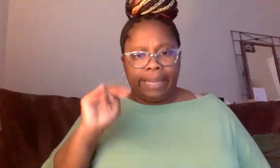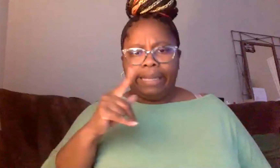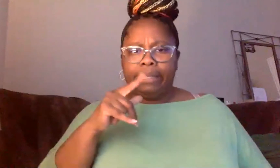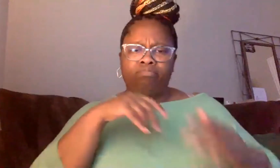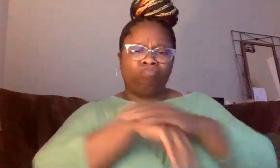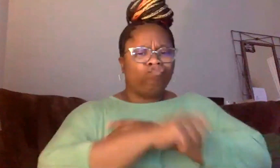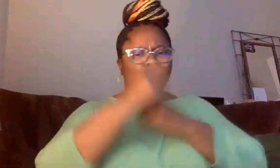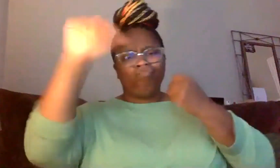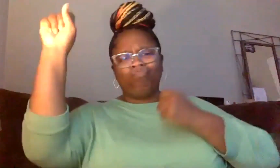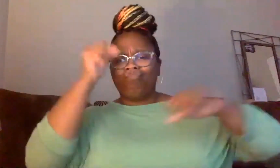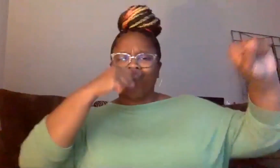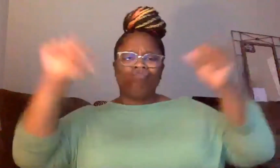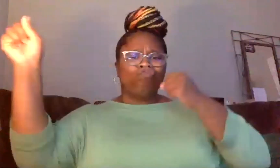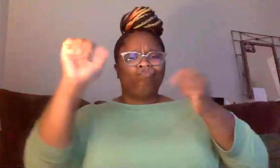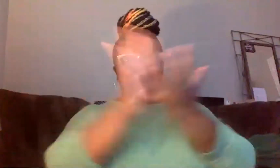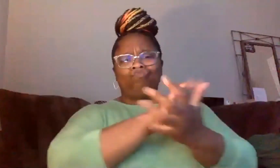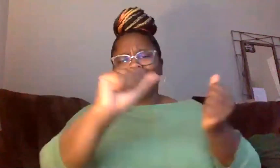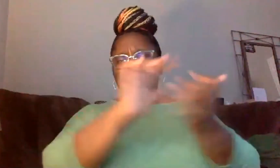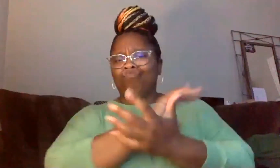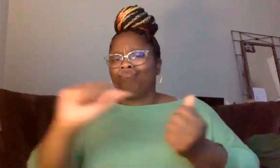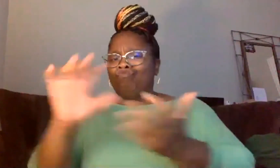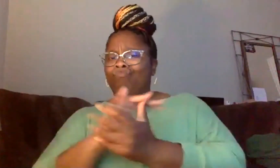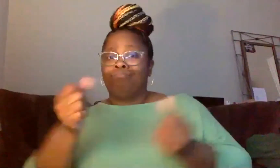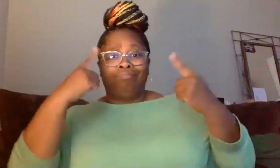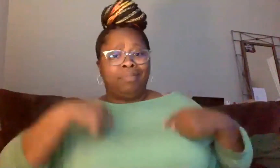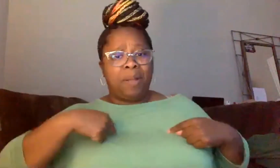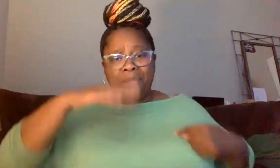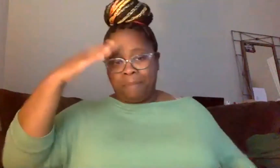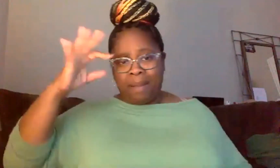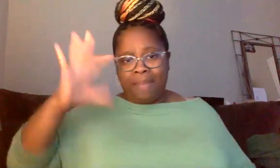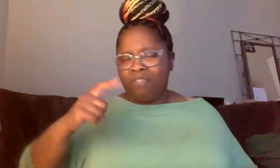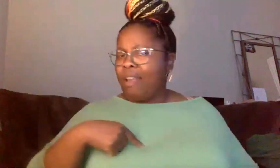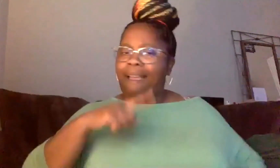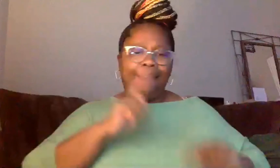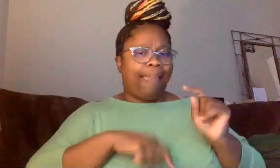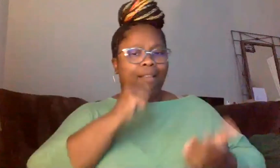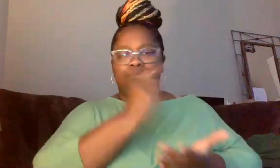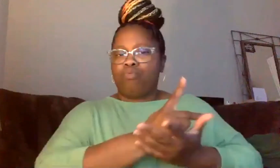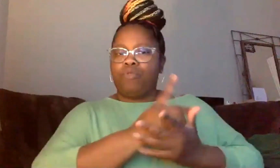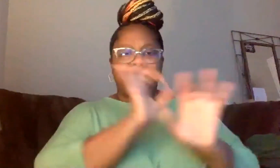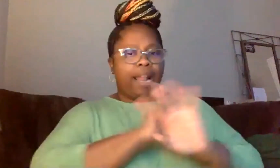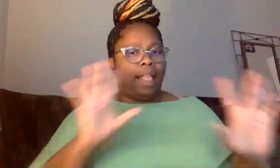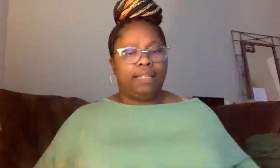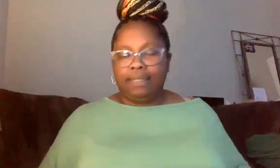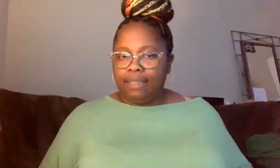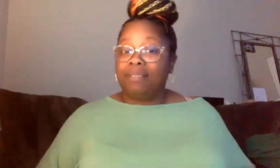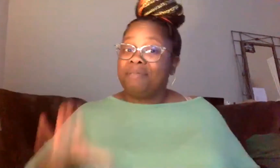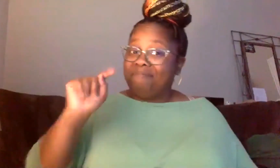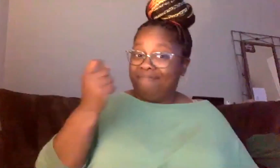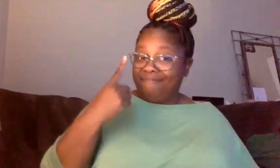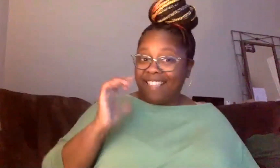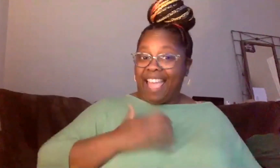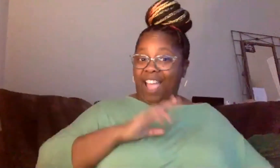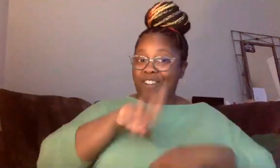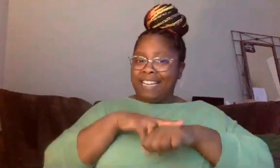a pastor, there's no space where I can condemn violence. Right. But the reality is, our nation was founded on a riot.